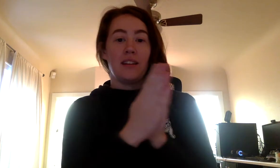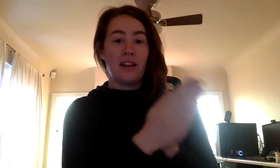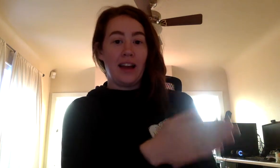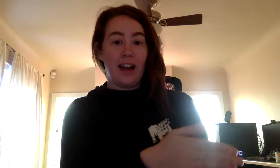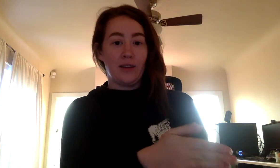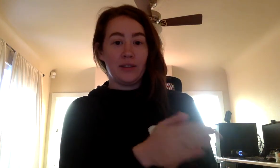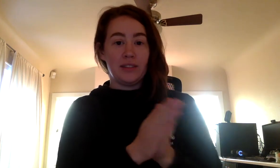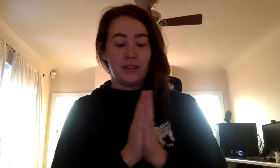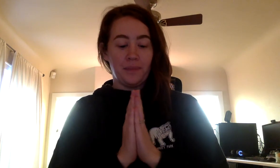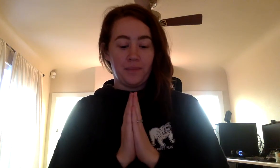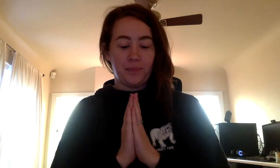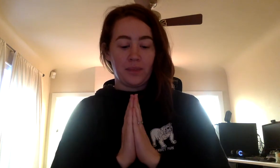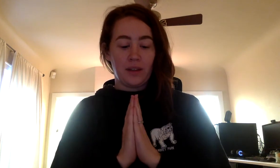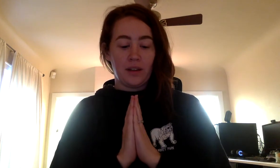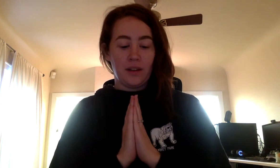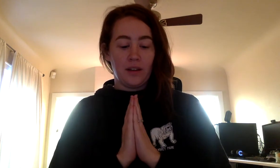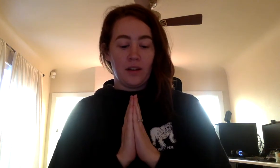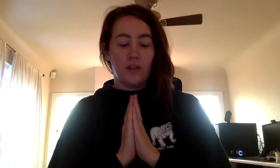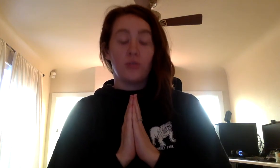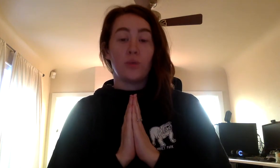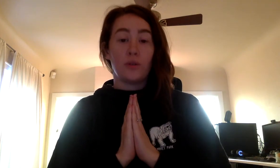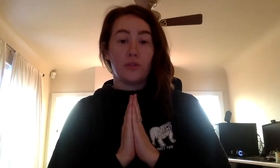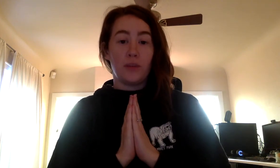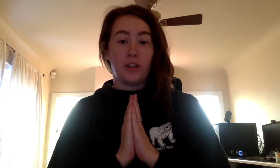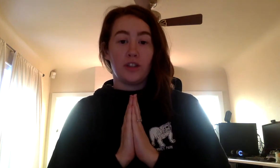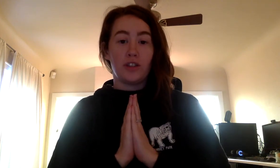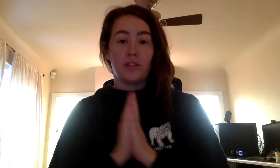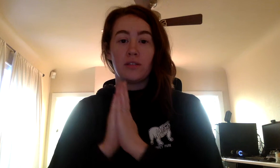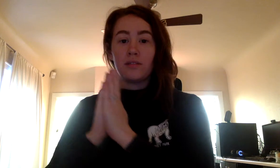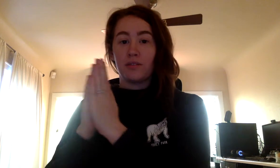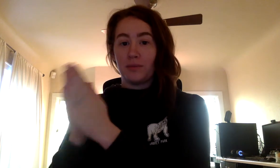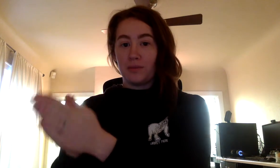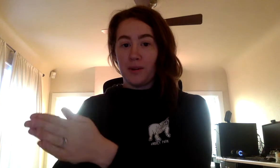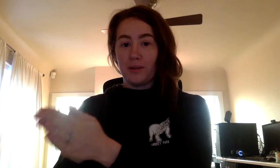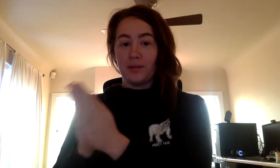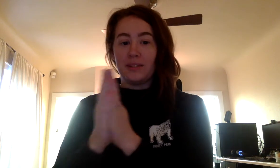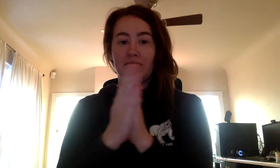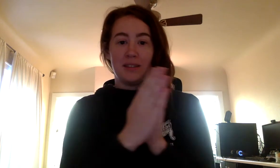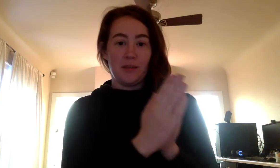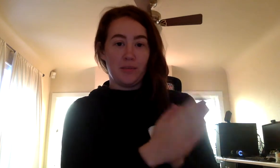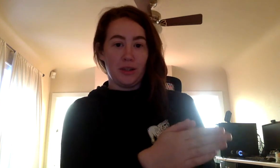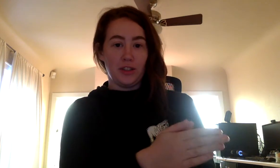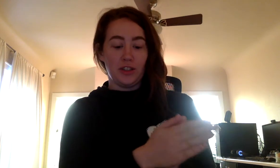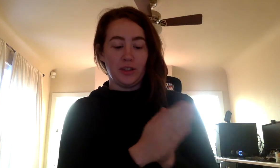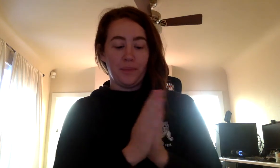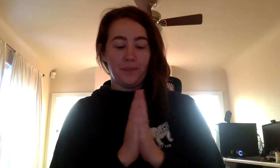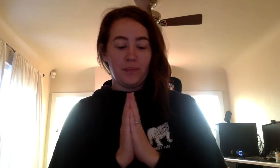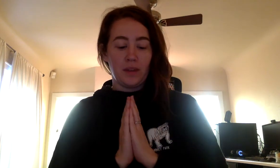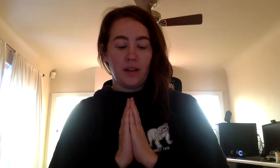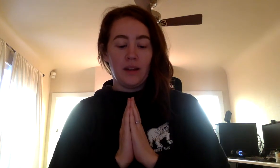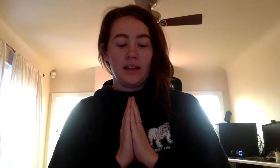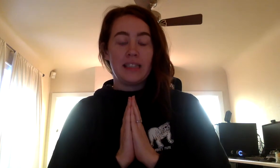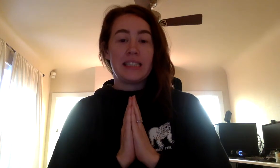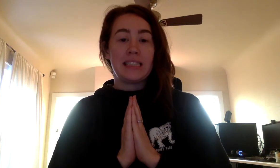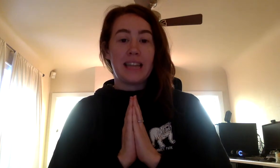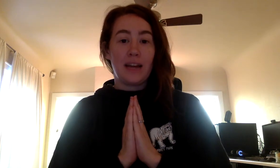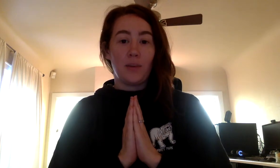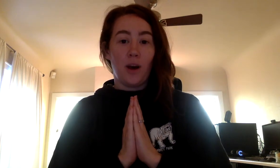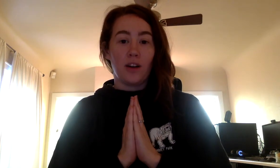house. Rose, bush. Rose, bush. Sidewalk,